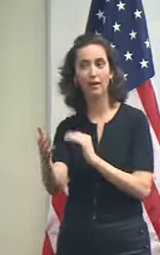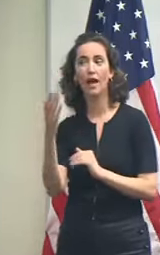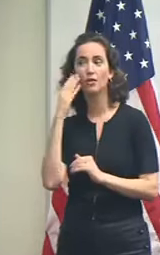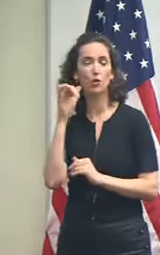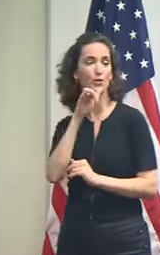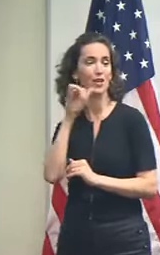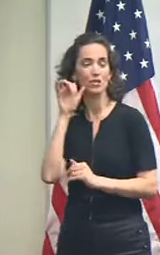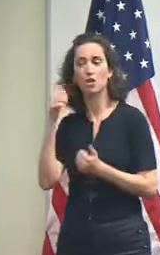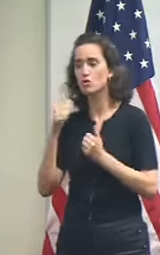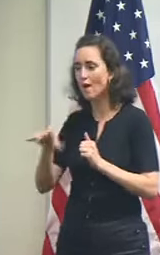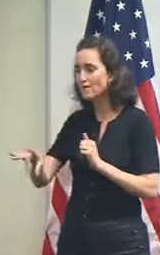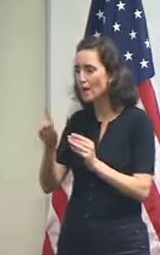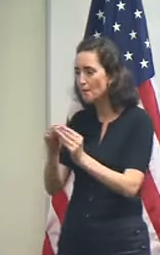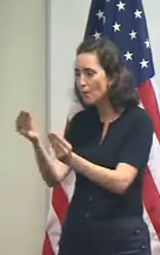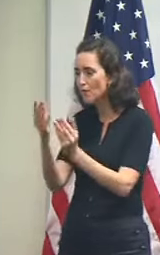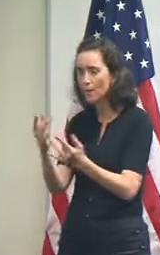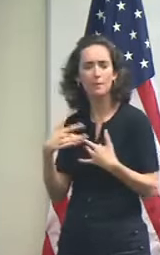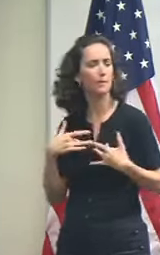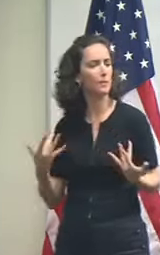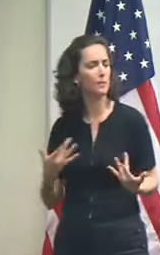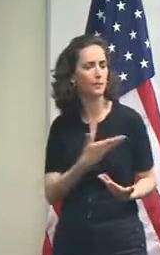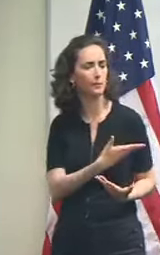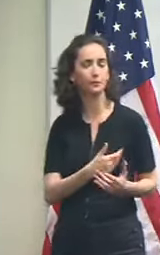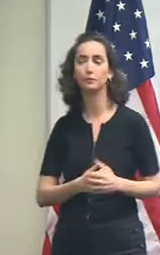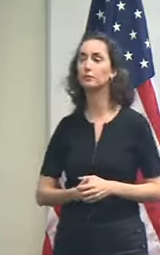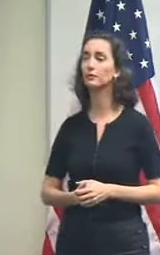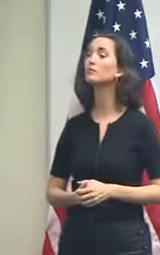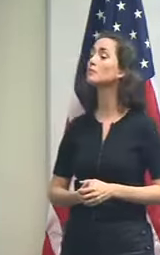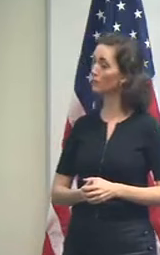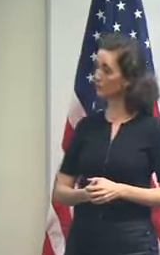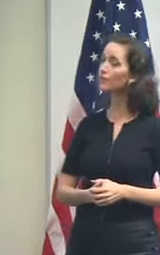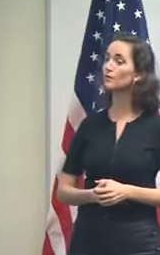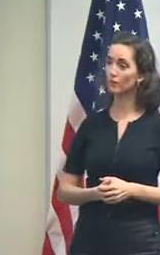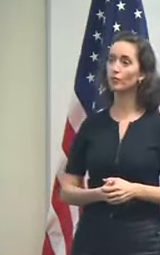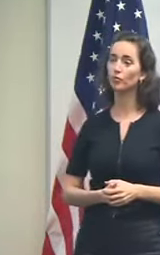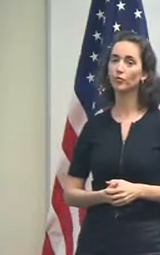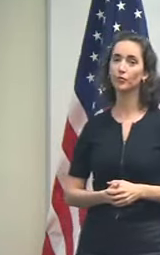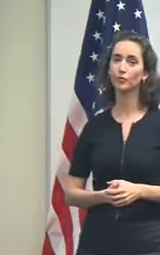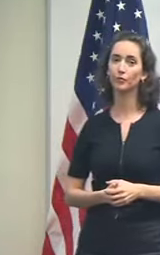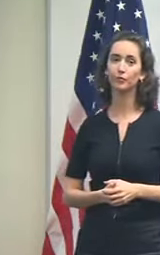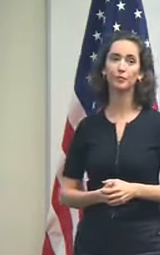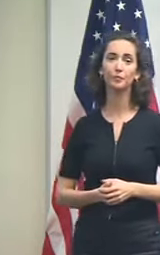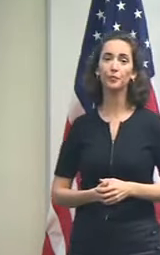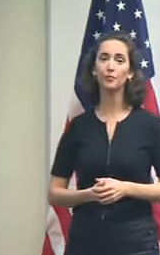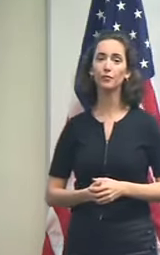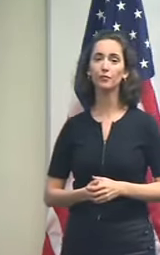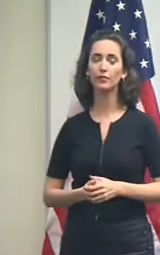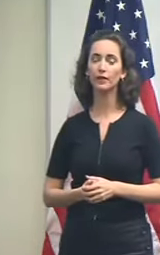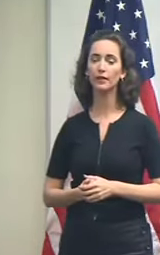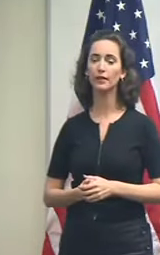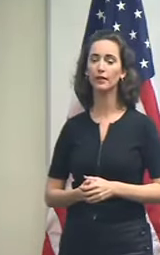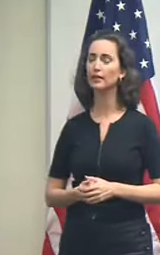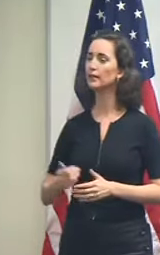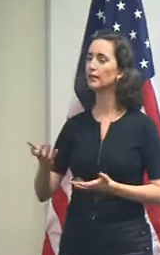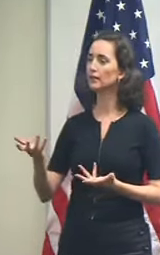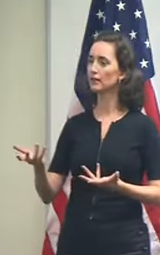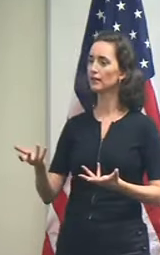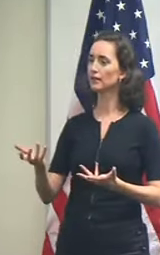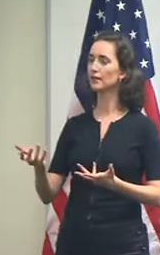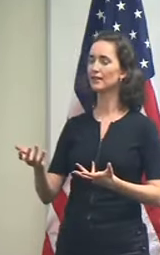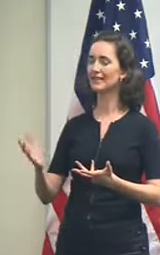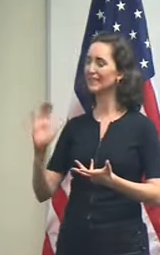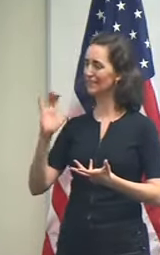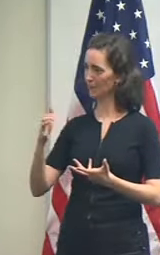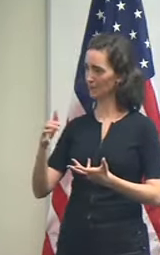we're probably at war. Yeah. Yeah, and the communication for whatever reason it just we weren't